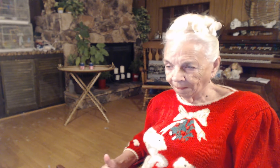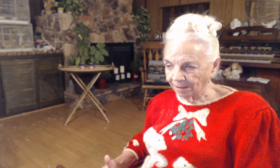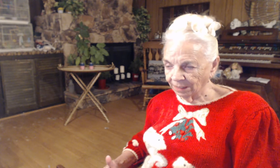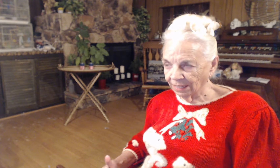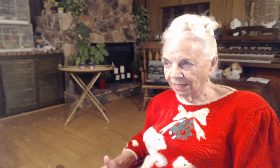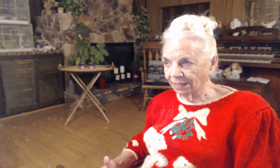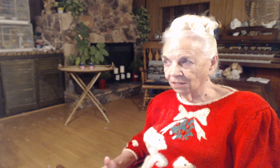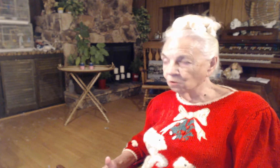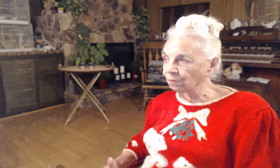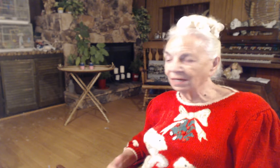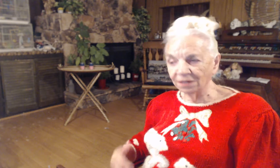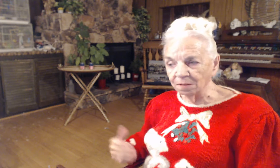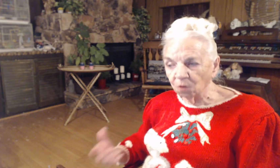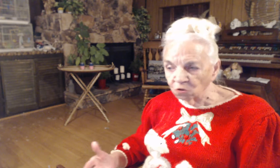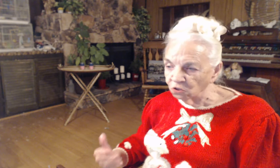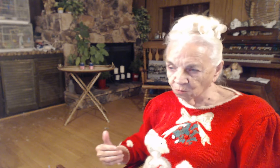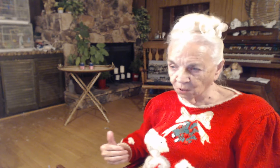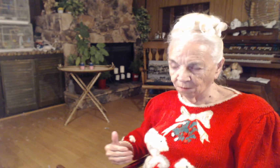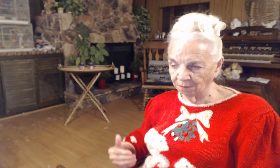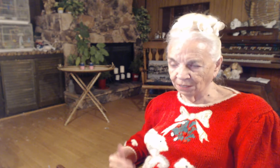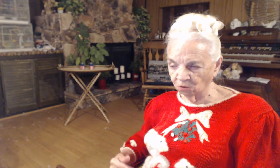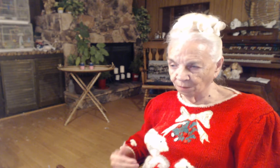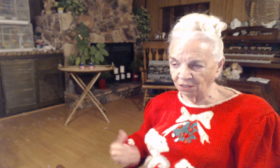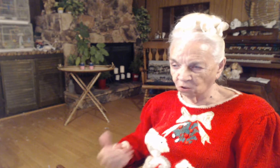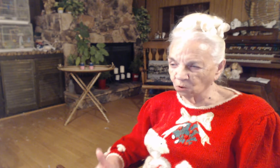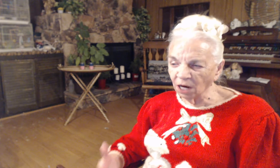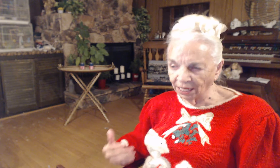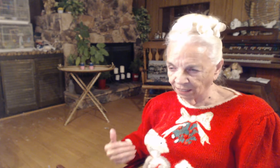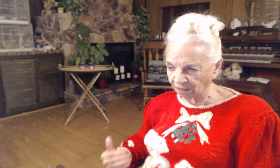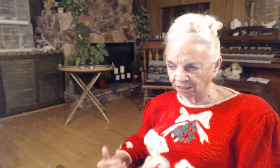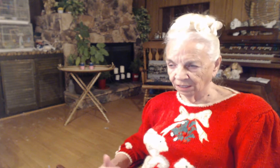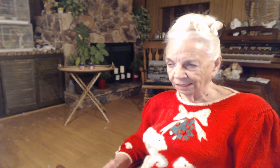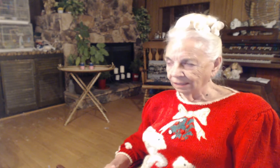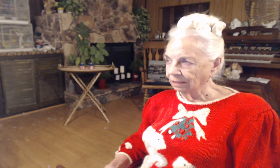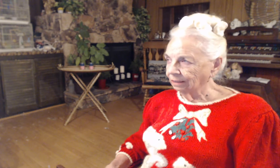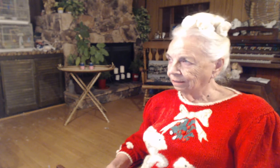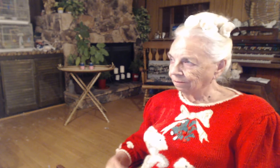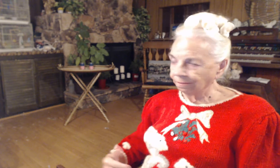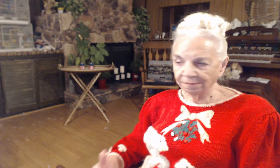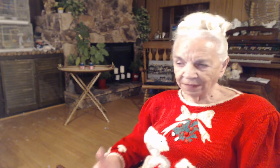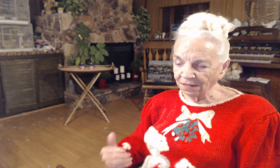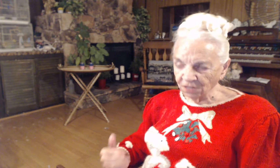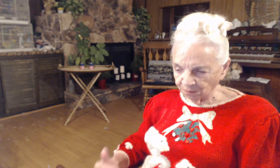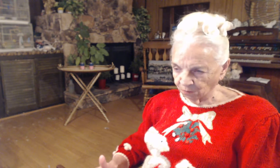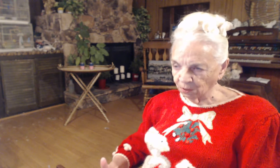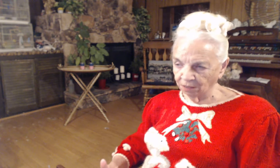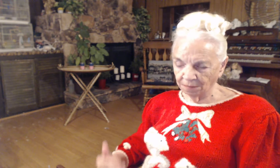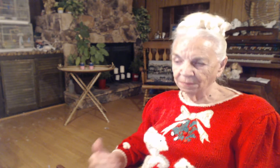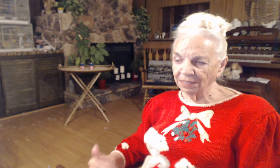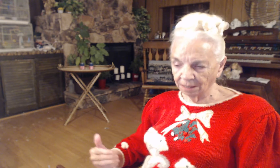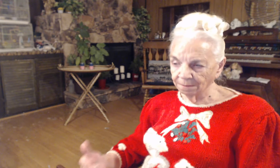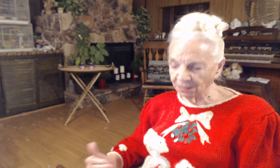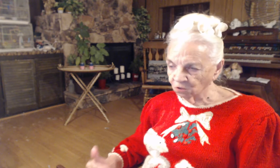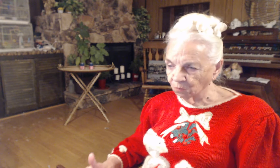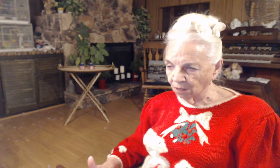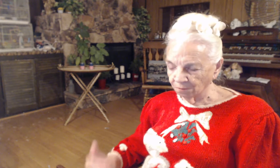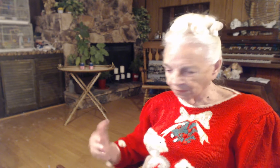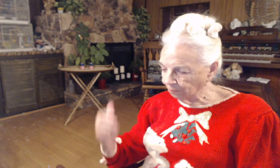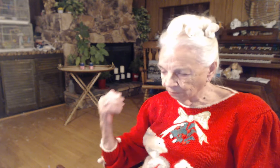And I don't mean an emotional problem. I don't mean a crying. That type of problem. I mean a mental problem. People